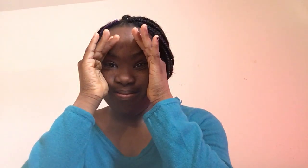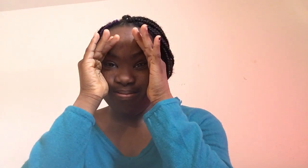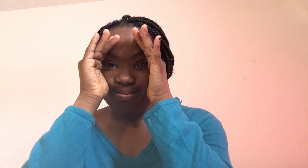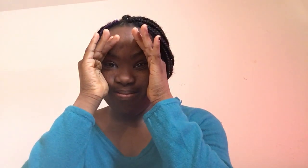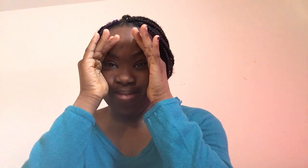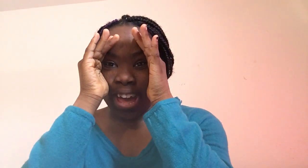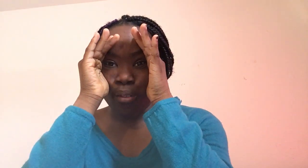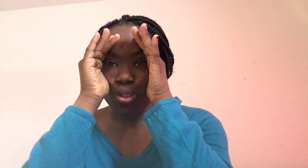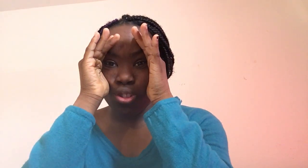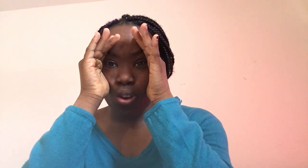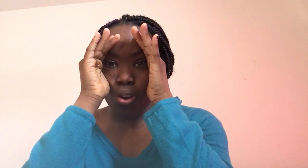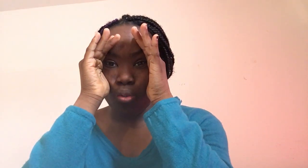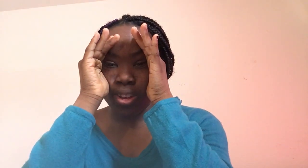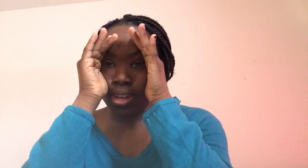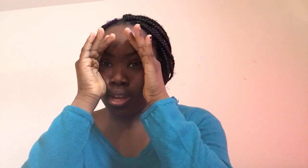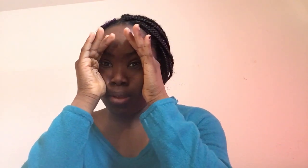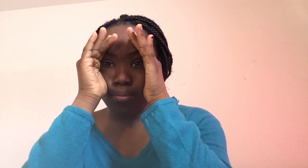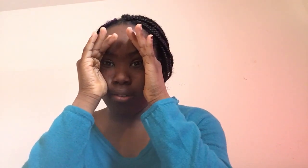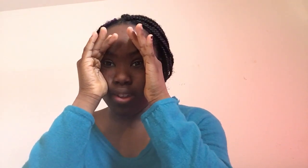I'm so embarrassed.